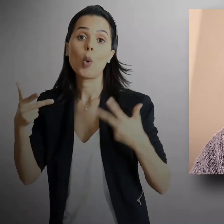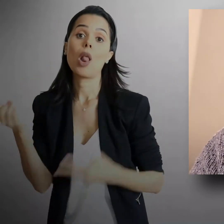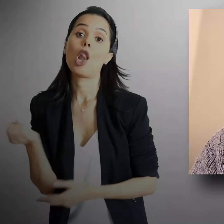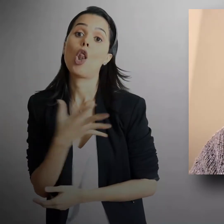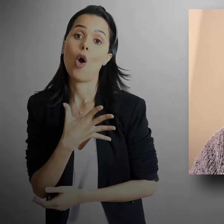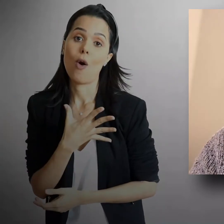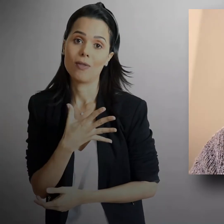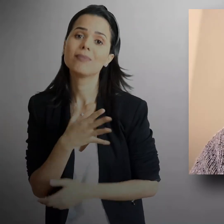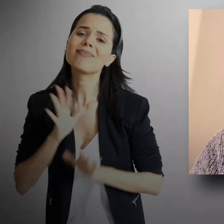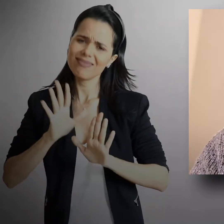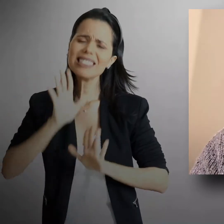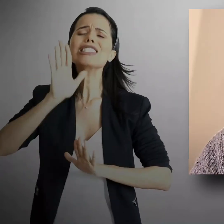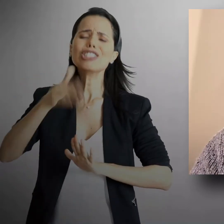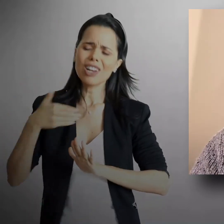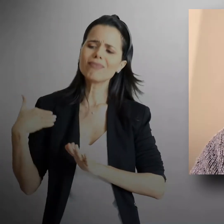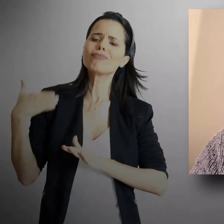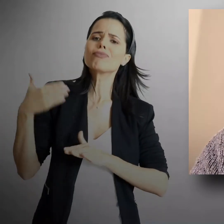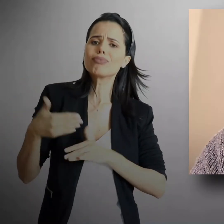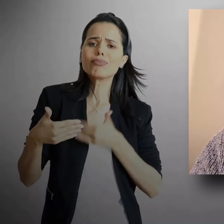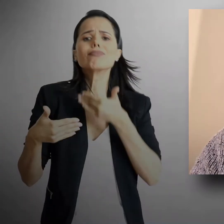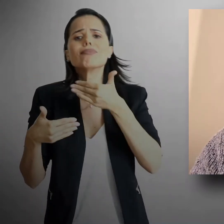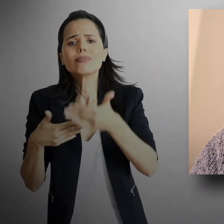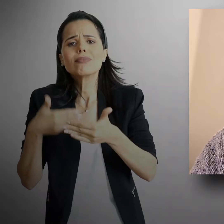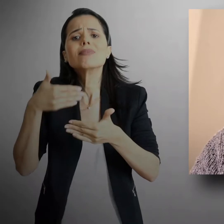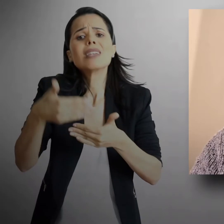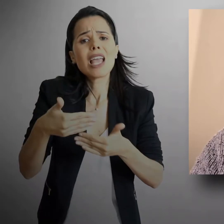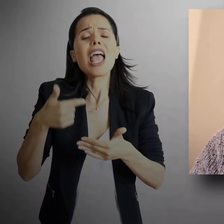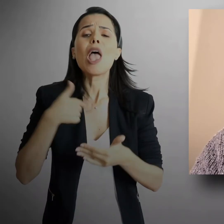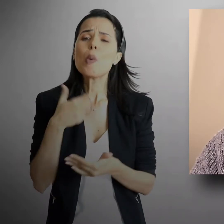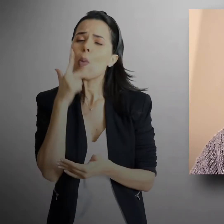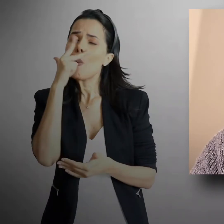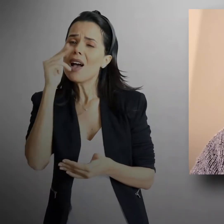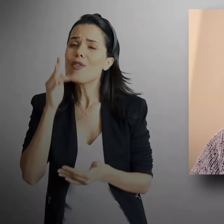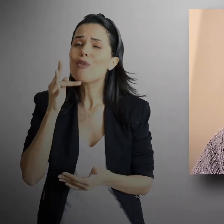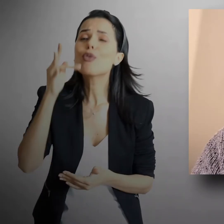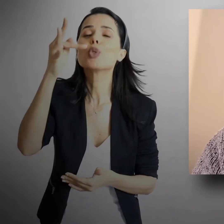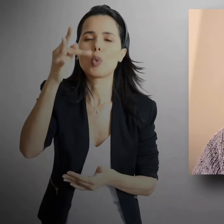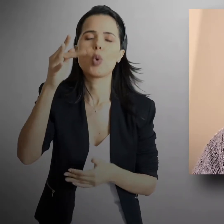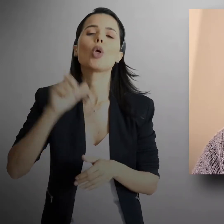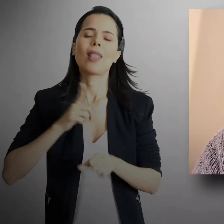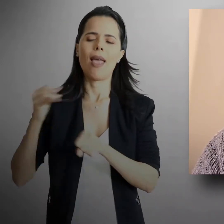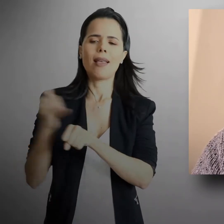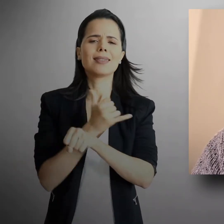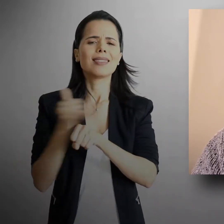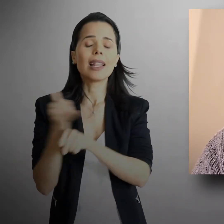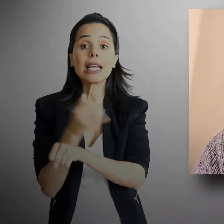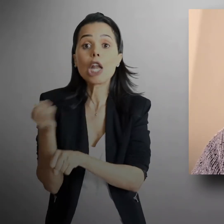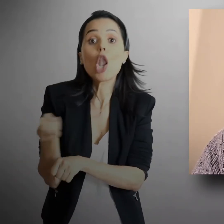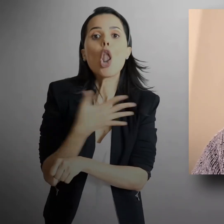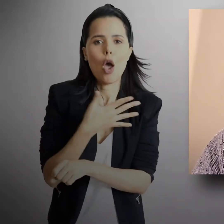modes of inquiry into design of language, neural basis, acquisition,